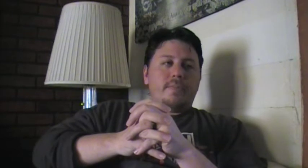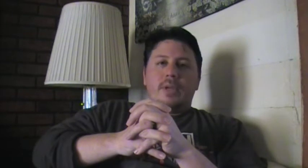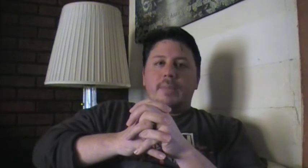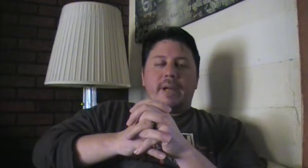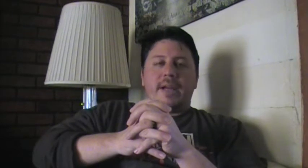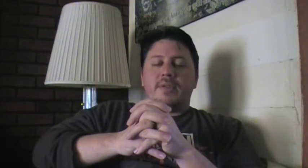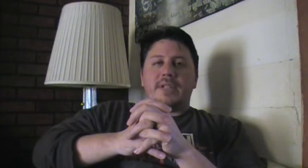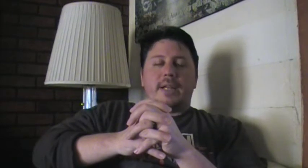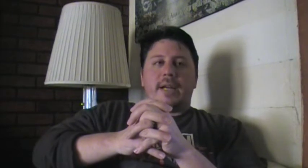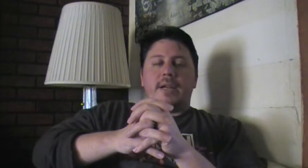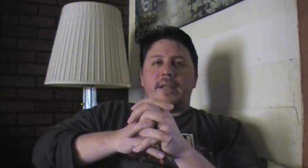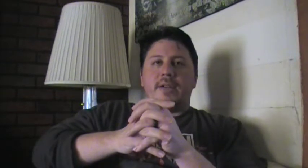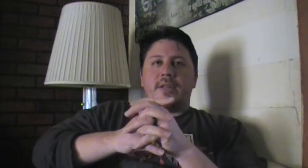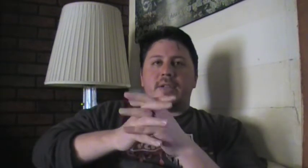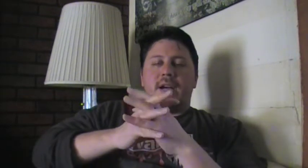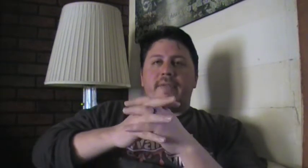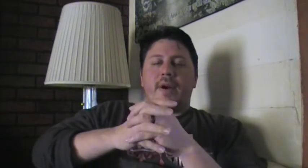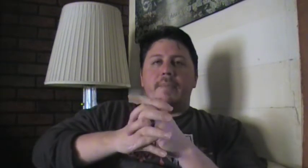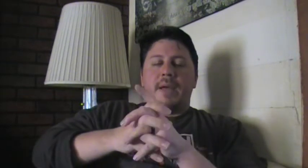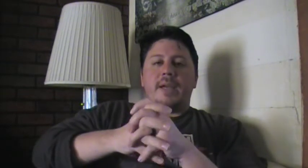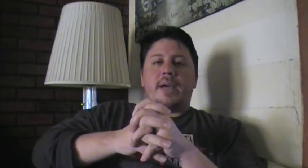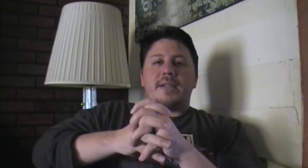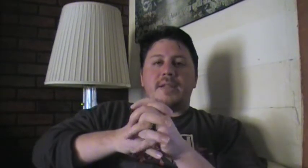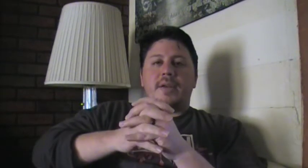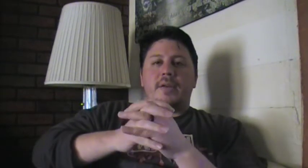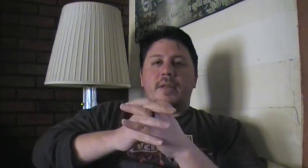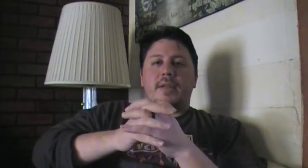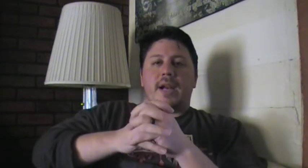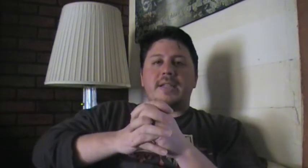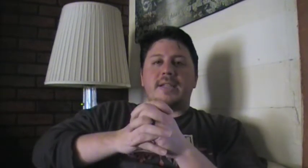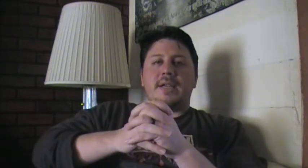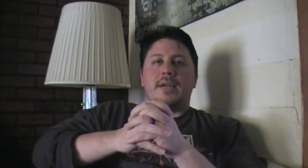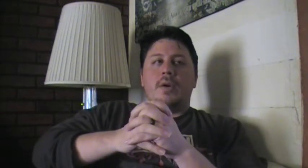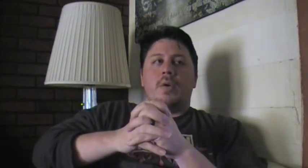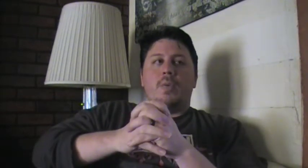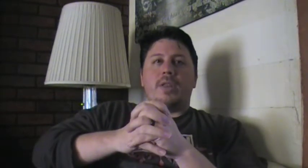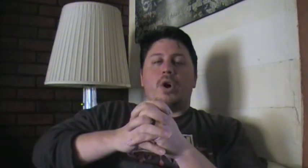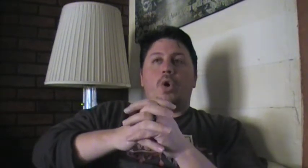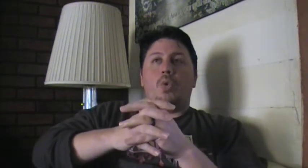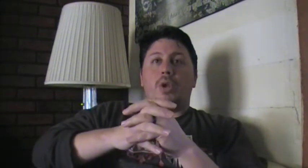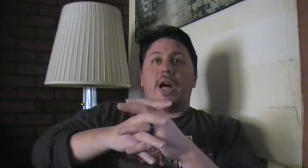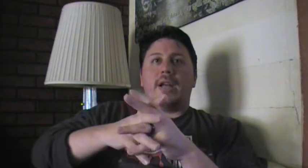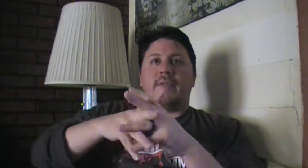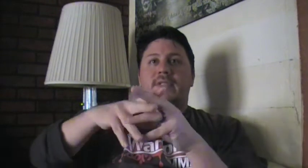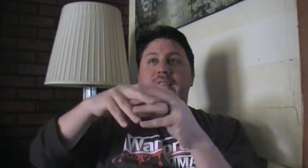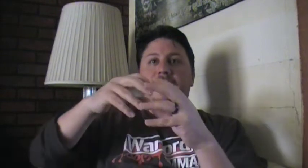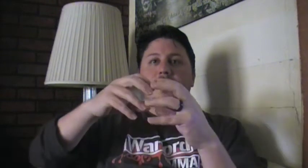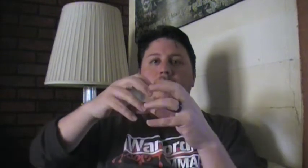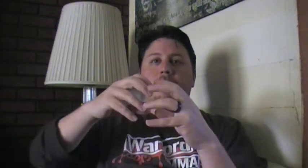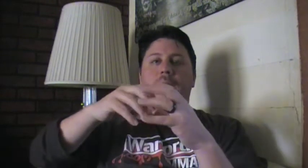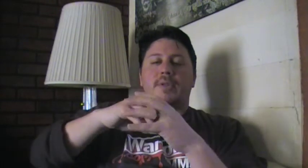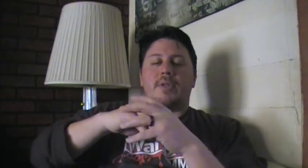But I don't see a lot of... There's not very many guys in there that I see with a whole lot of technical prowess, though.